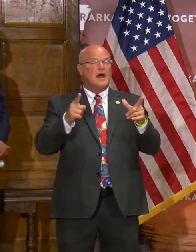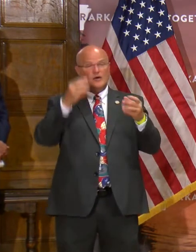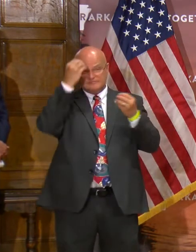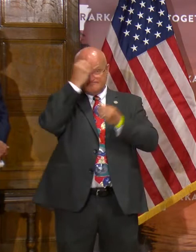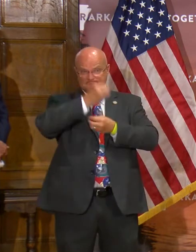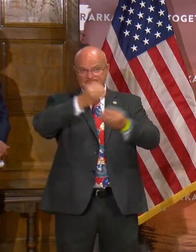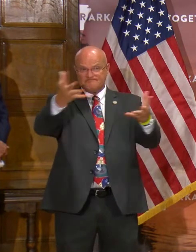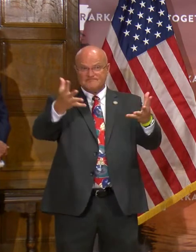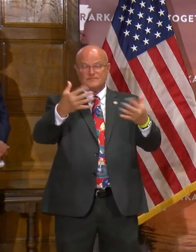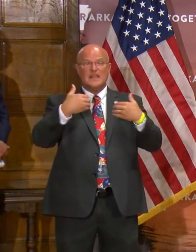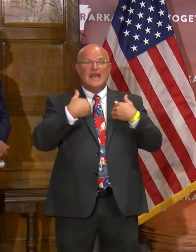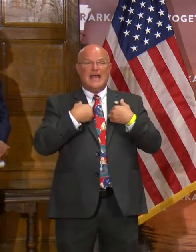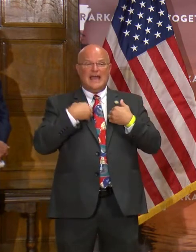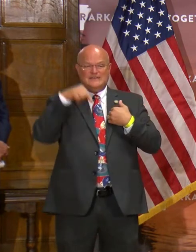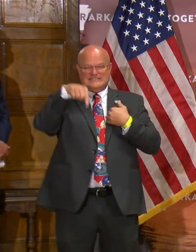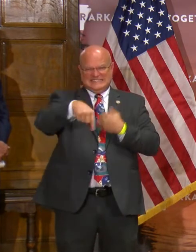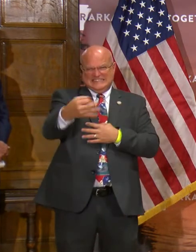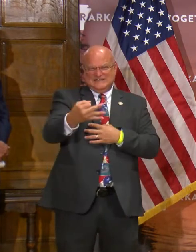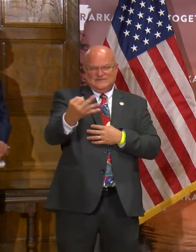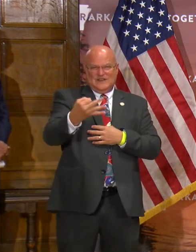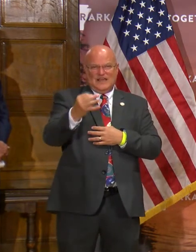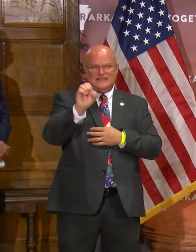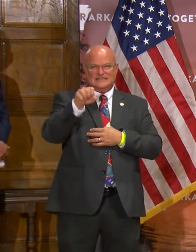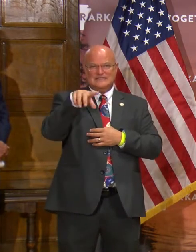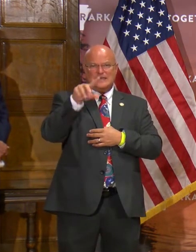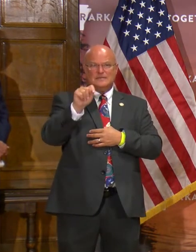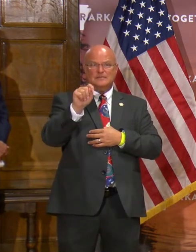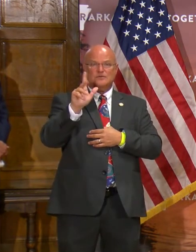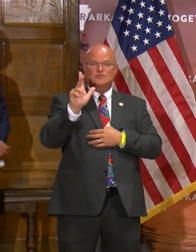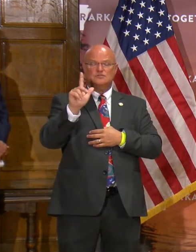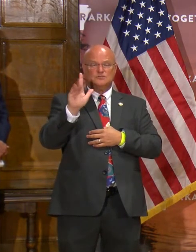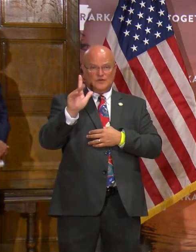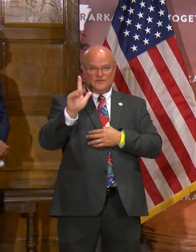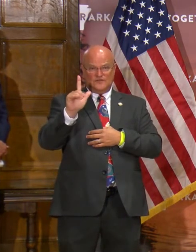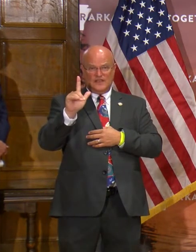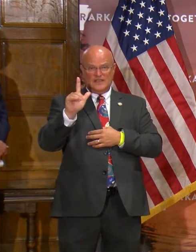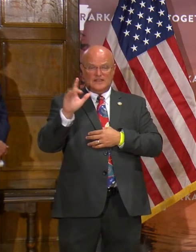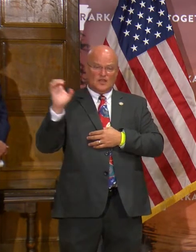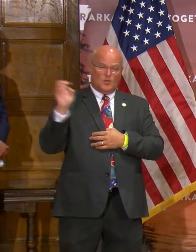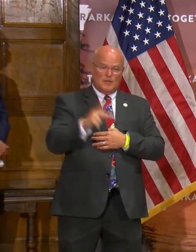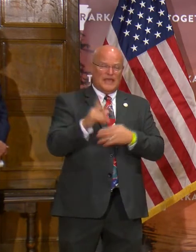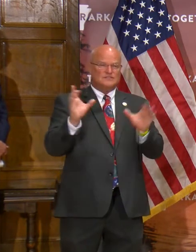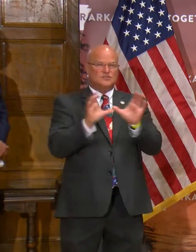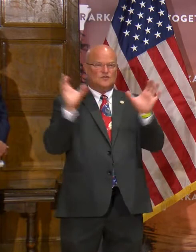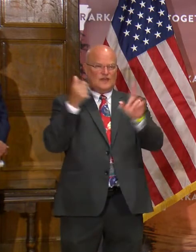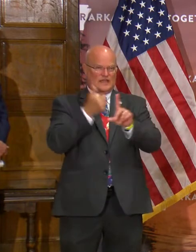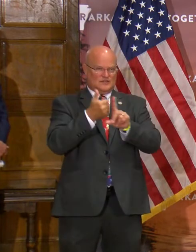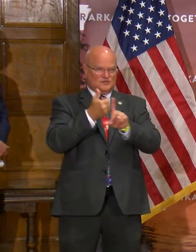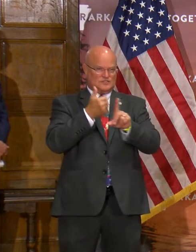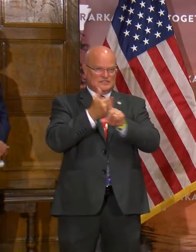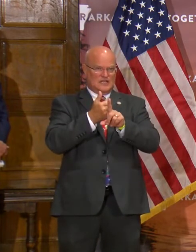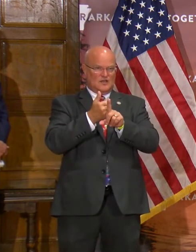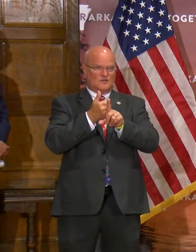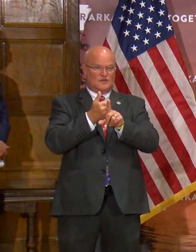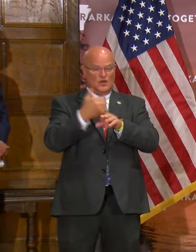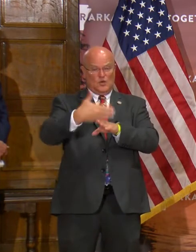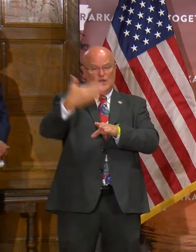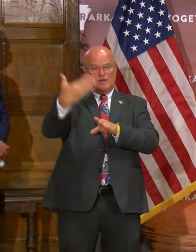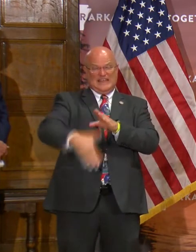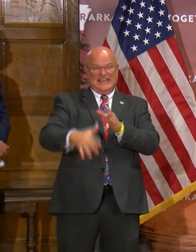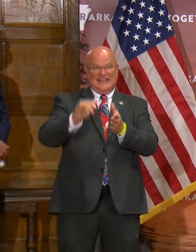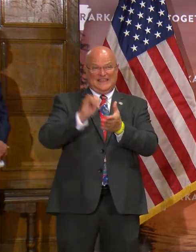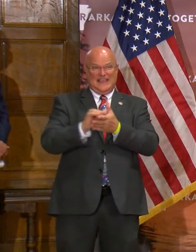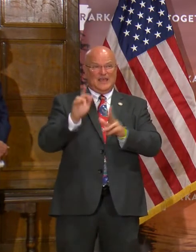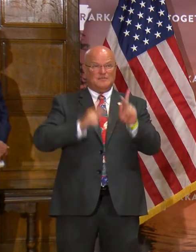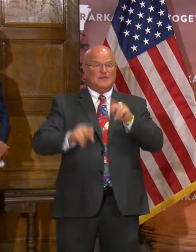with everyone today that you have until this Friday, September 25th, to go back in and certify. We'll need to end it at that point in terms